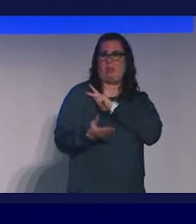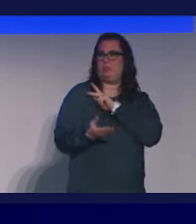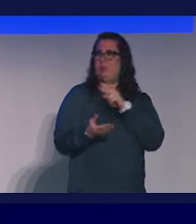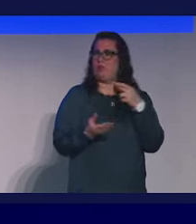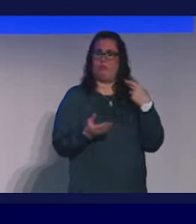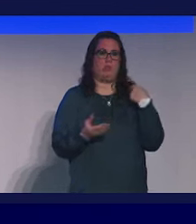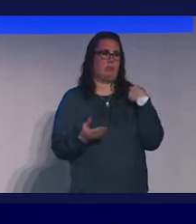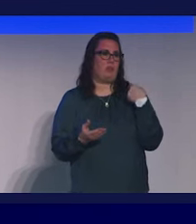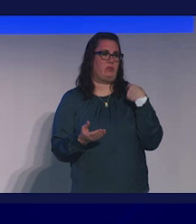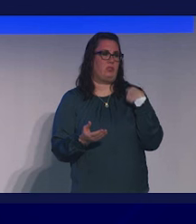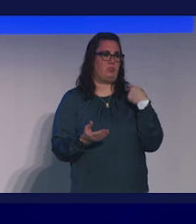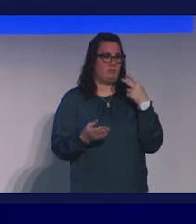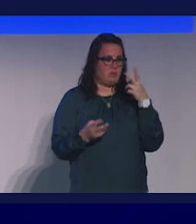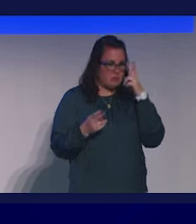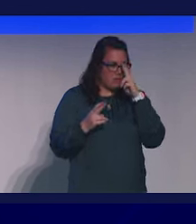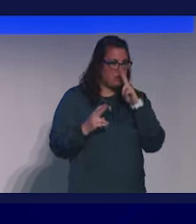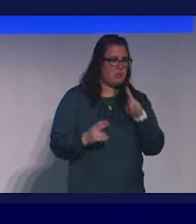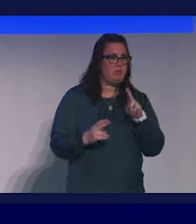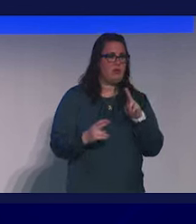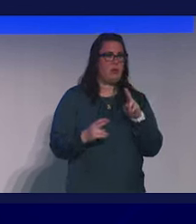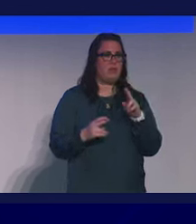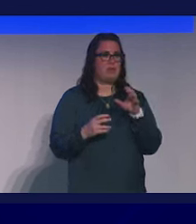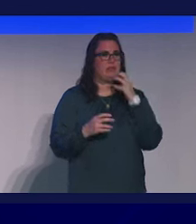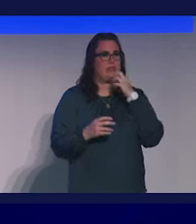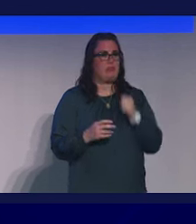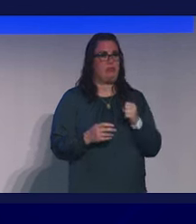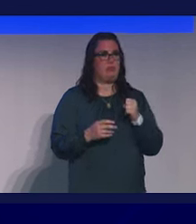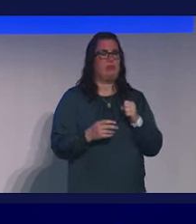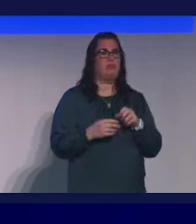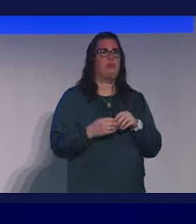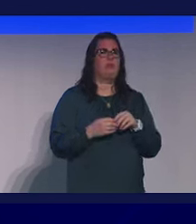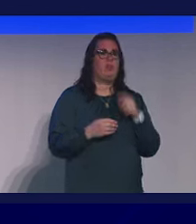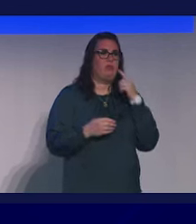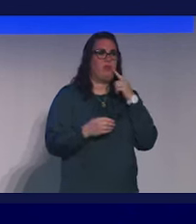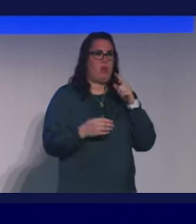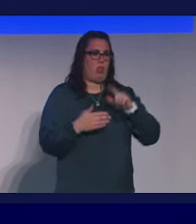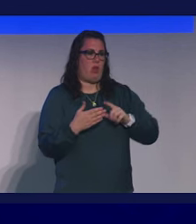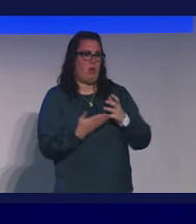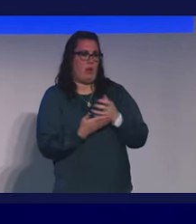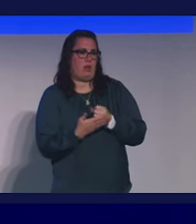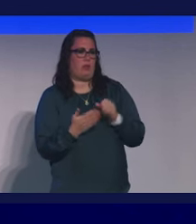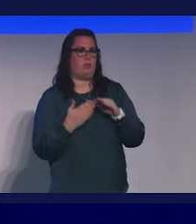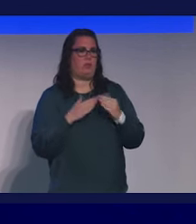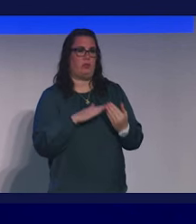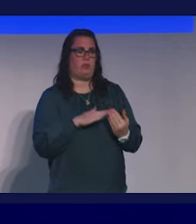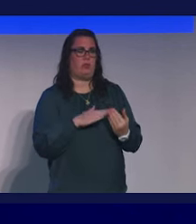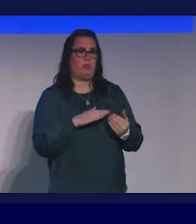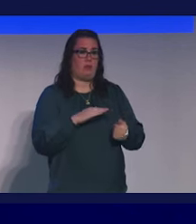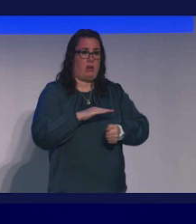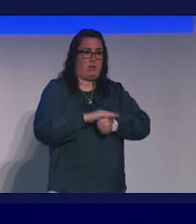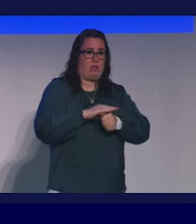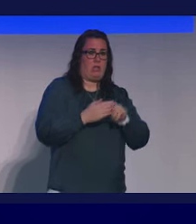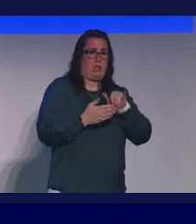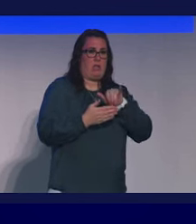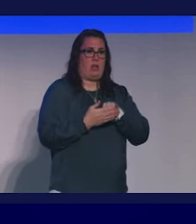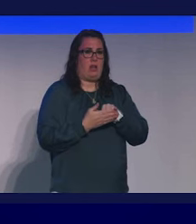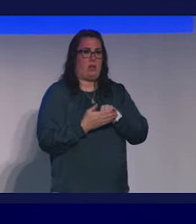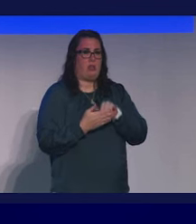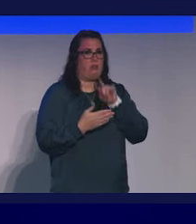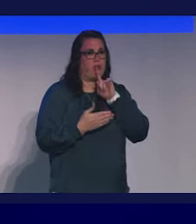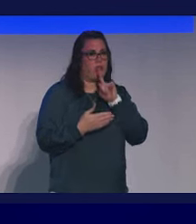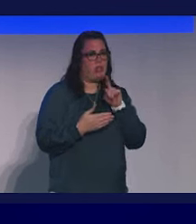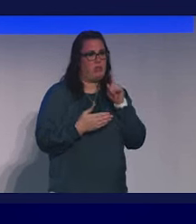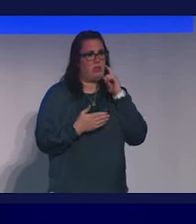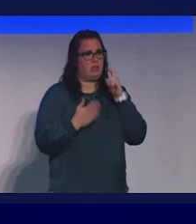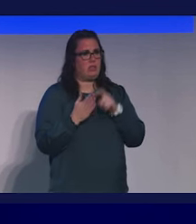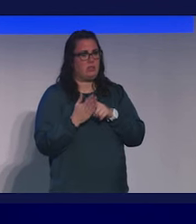respectful, dignifying care to marginalized and low-income communities. and underneath that is that real recognition